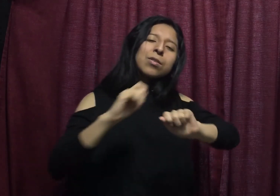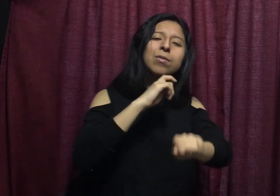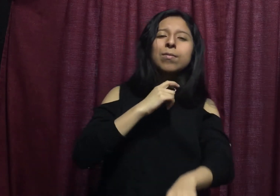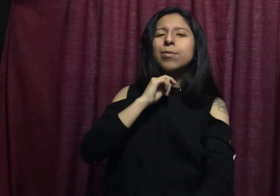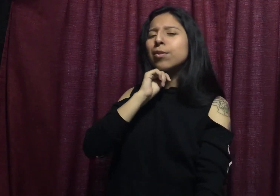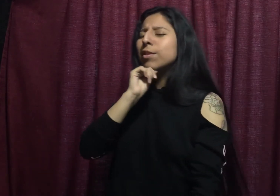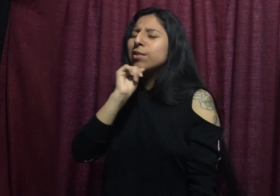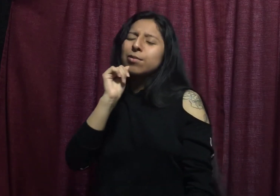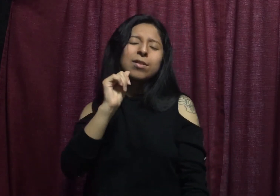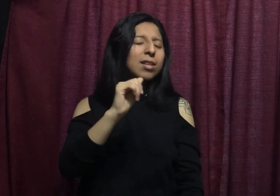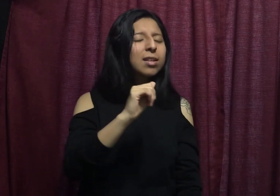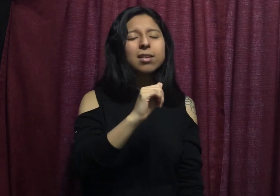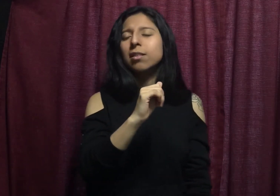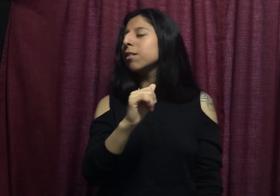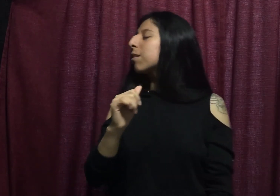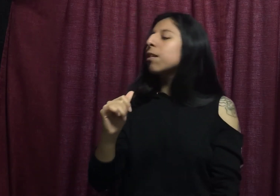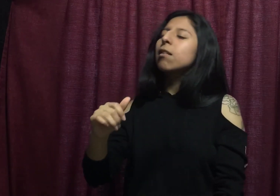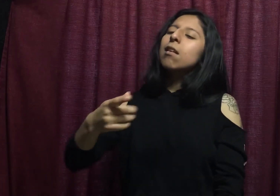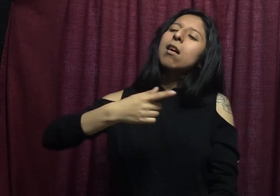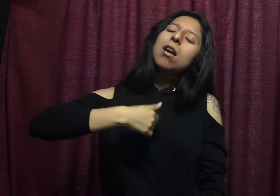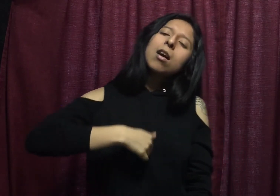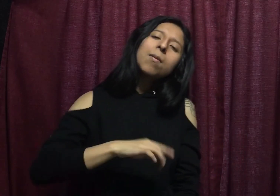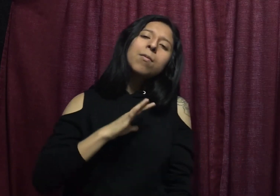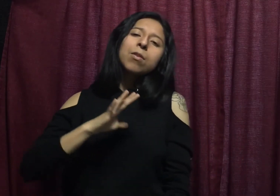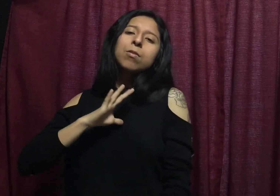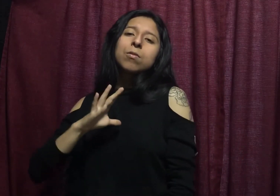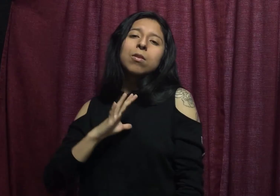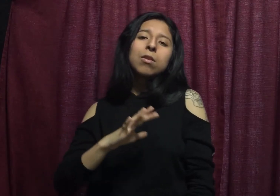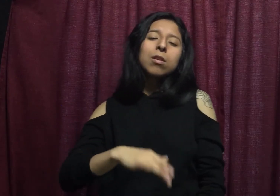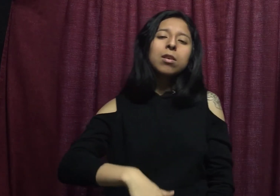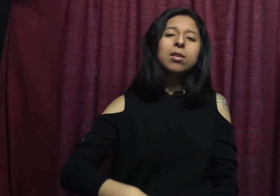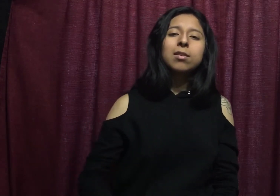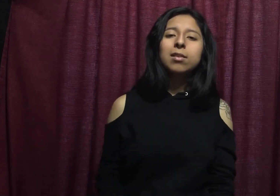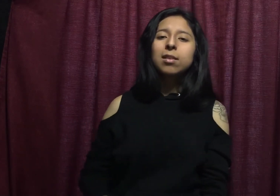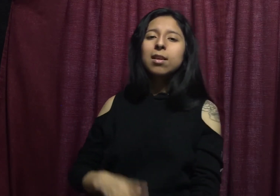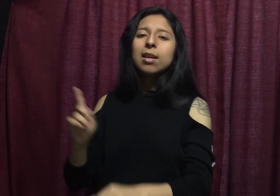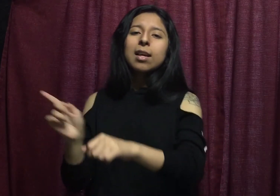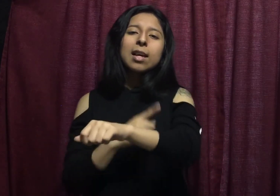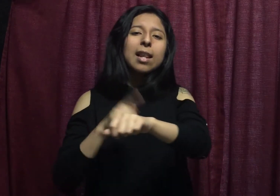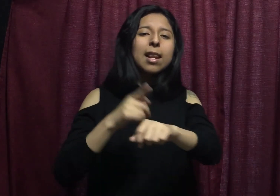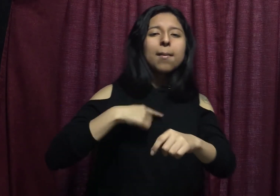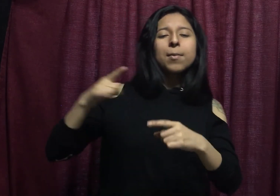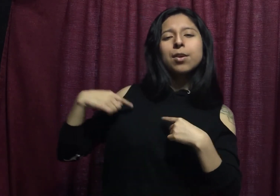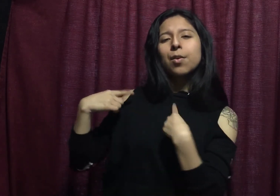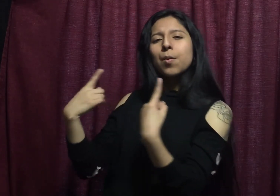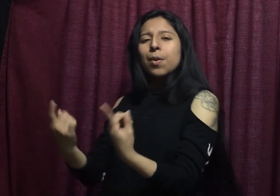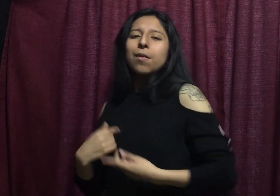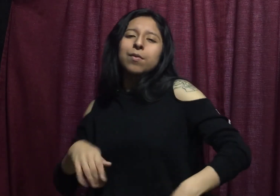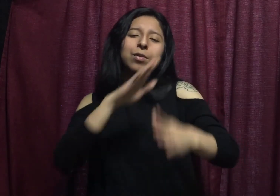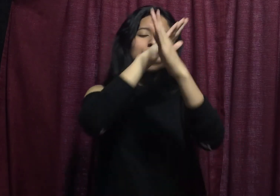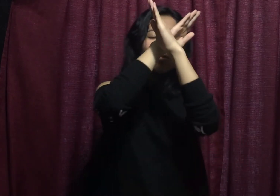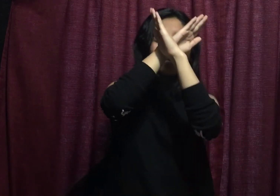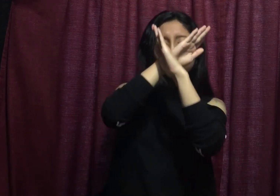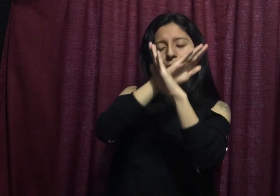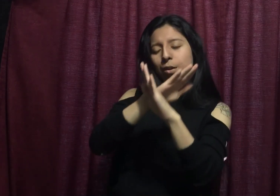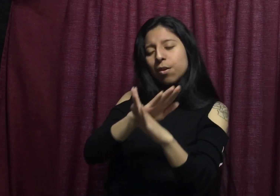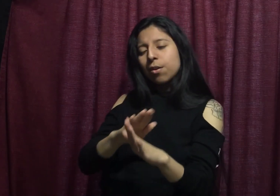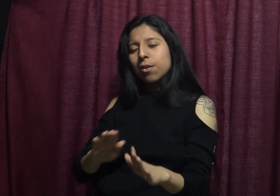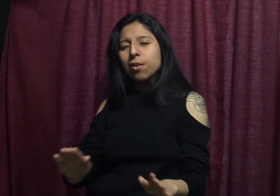no point in trying I'm at one And I've been quiet for too long